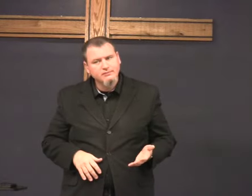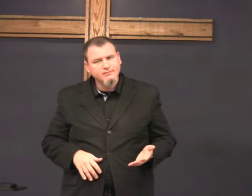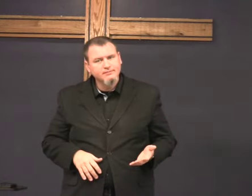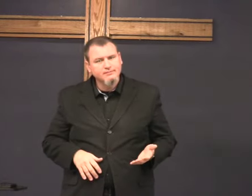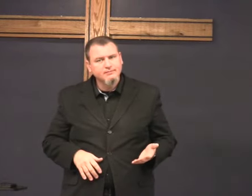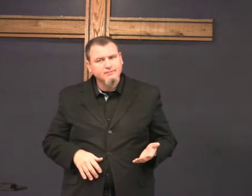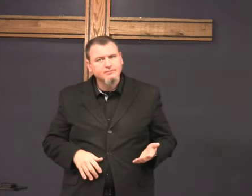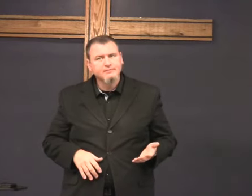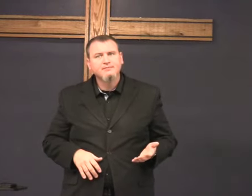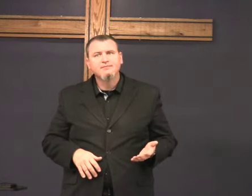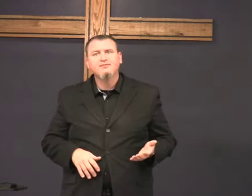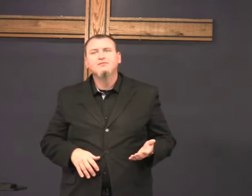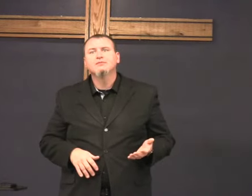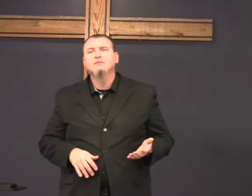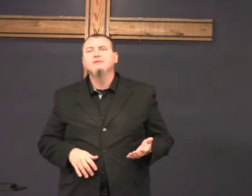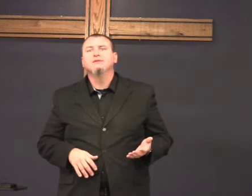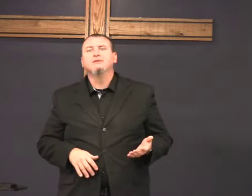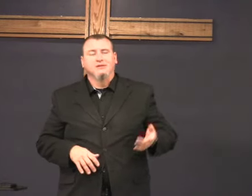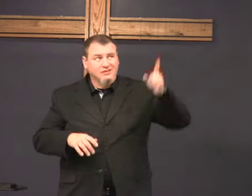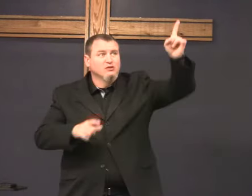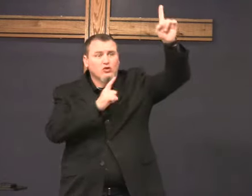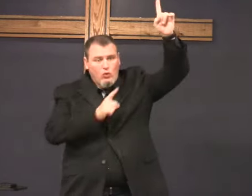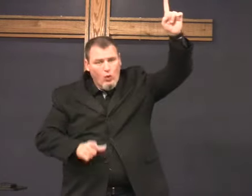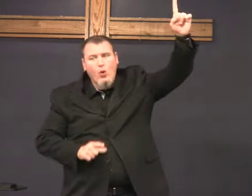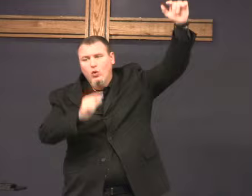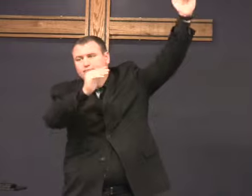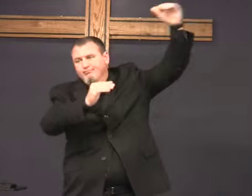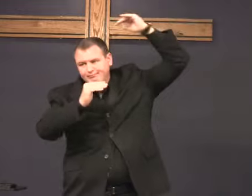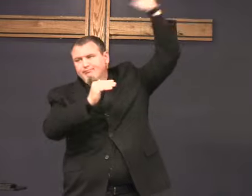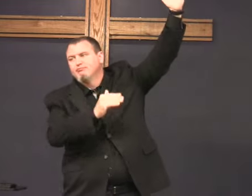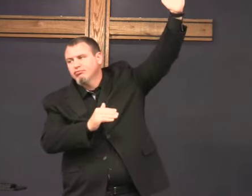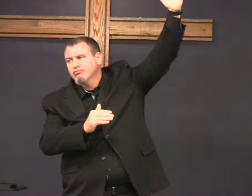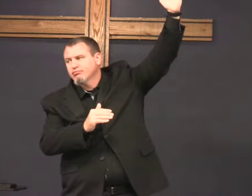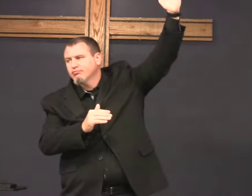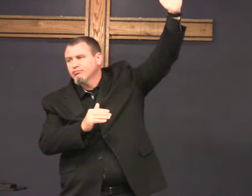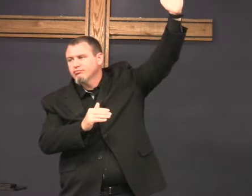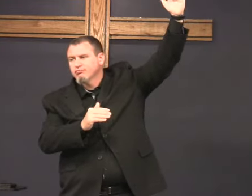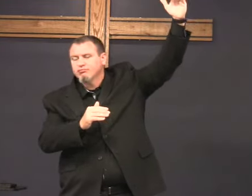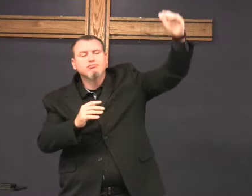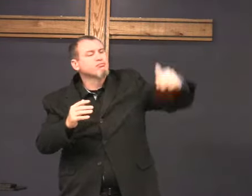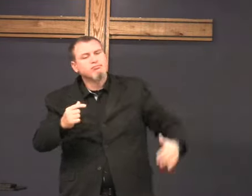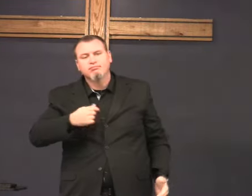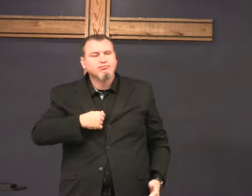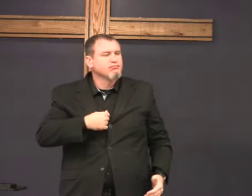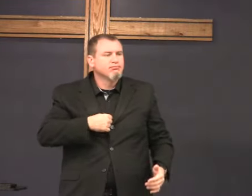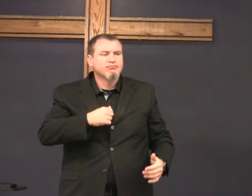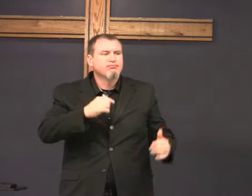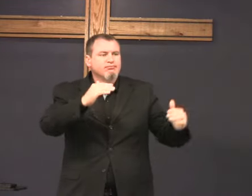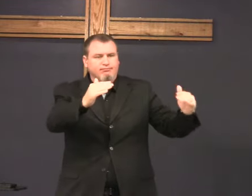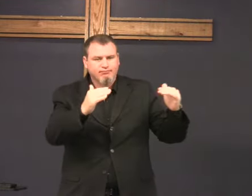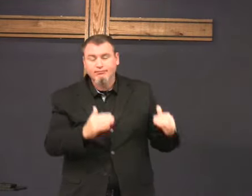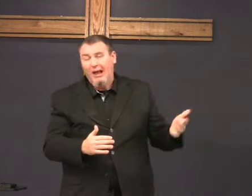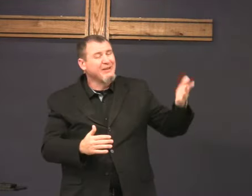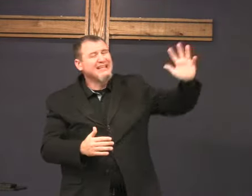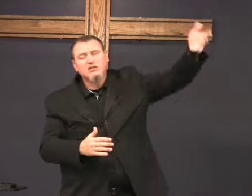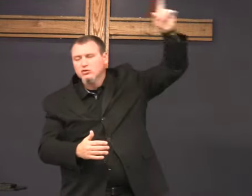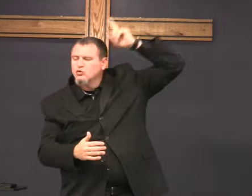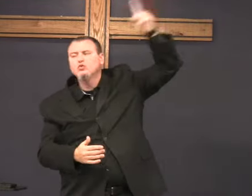Accept that the Lord is exalted, and we are